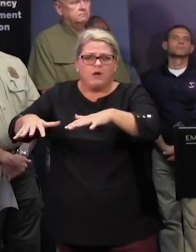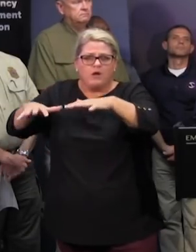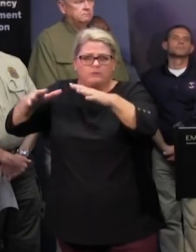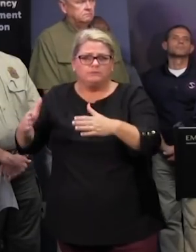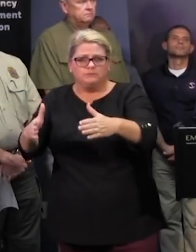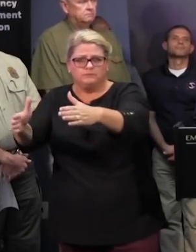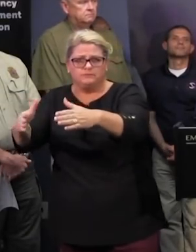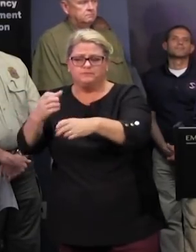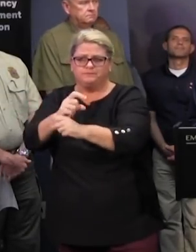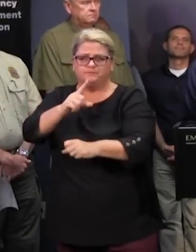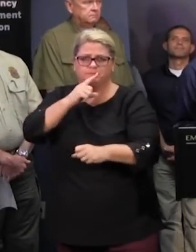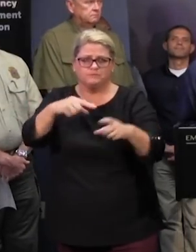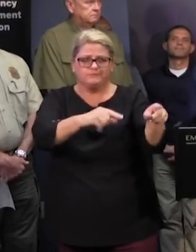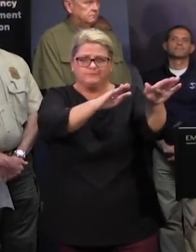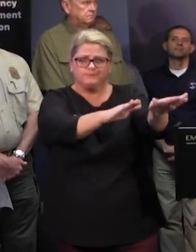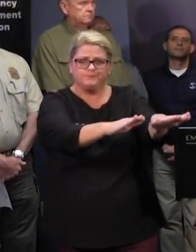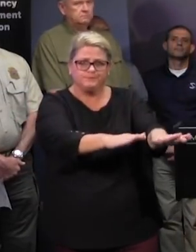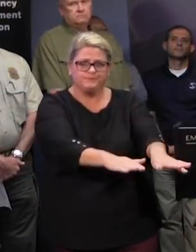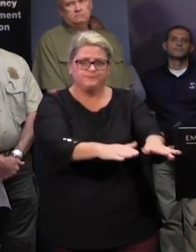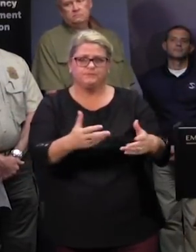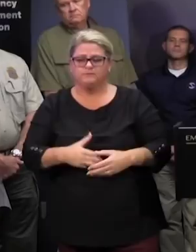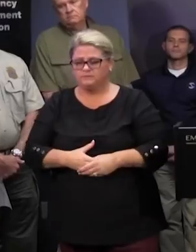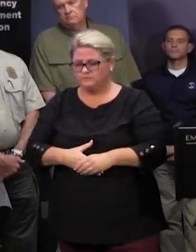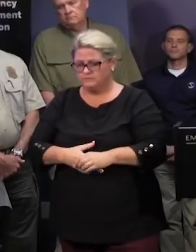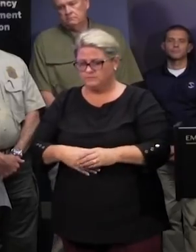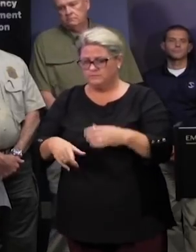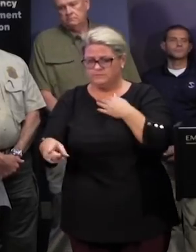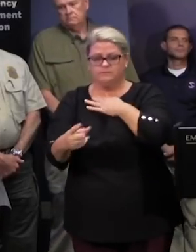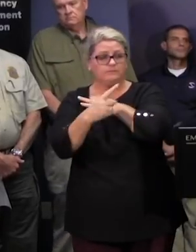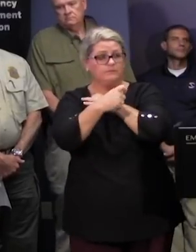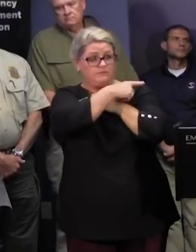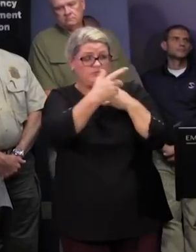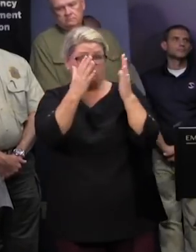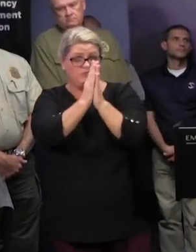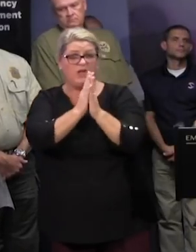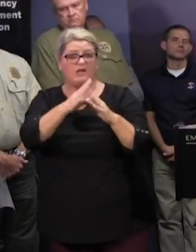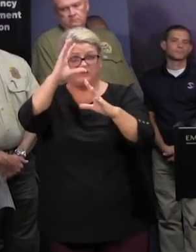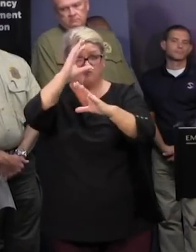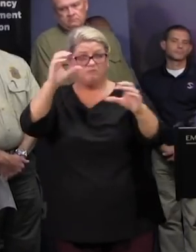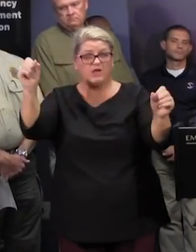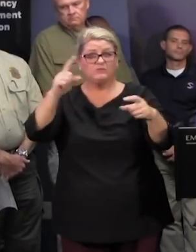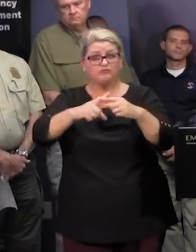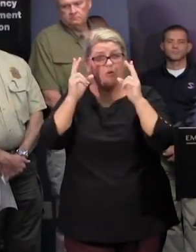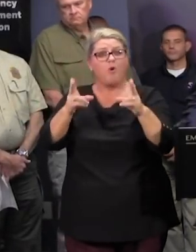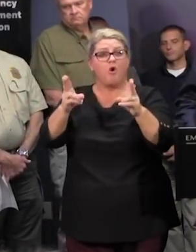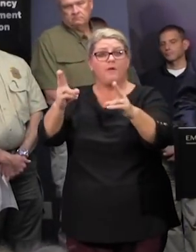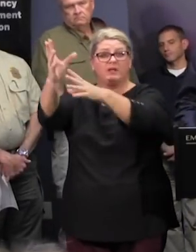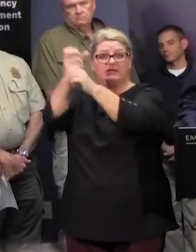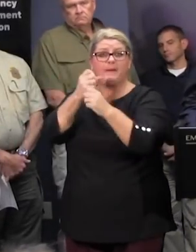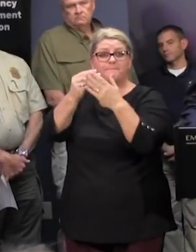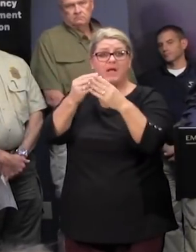taking actions necessary for that governor yes have you personally asked the president to expedite those funds for the columbia canal